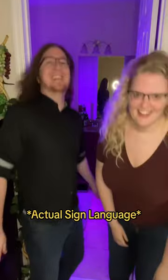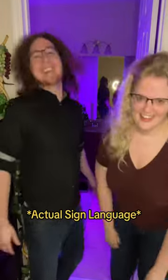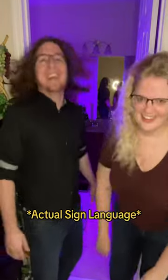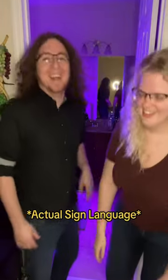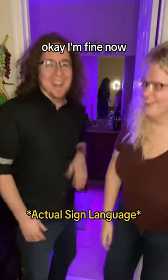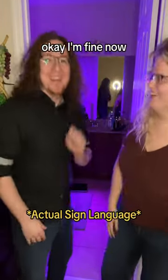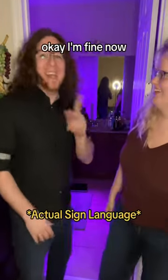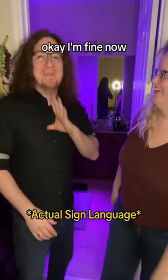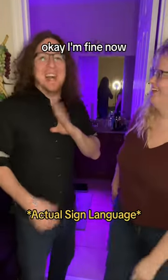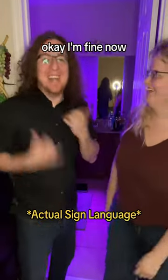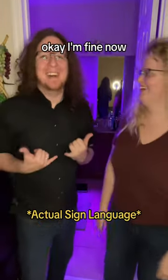Okay, I'm fine now.